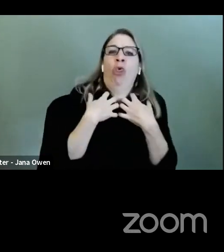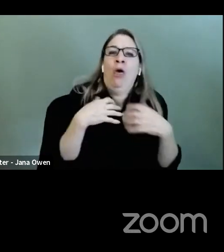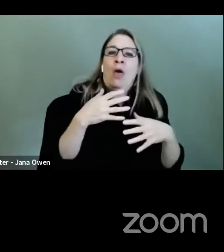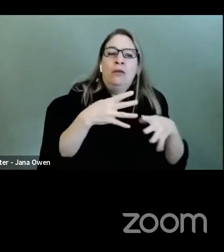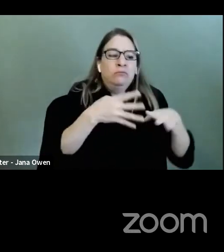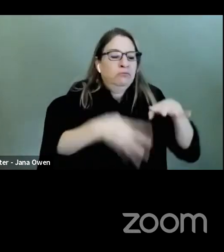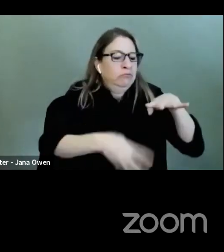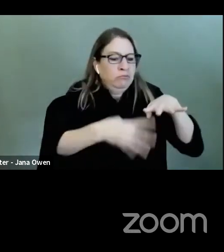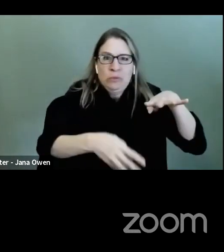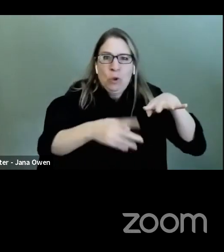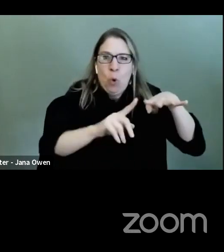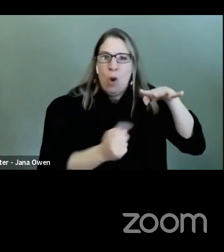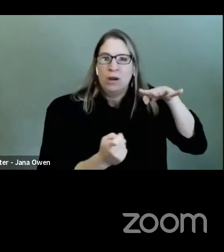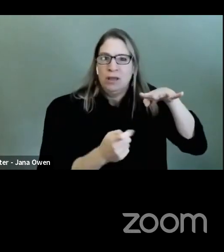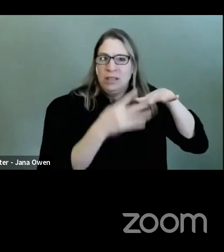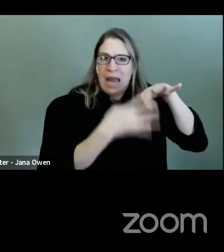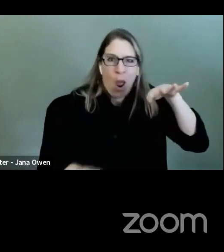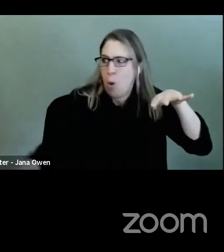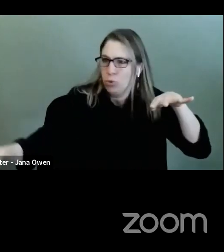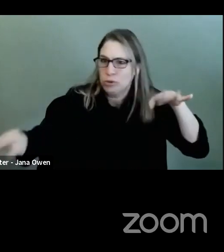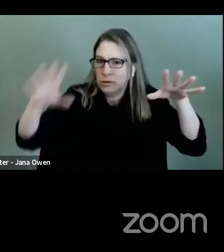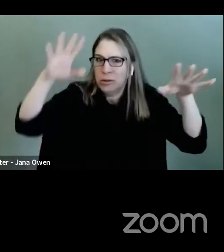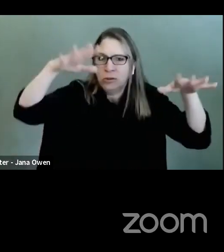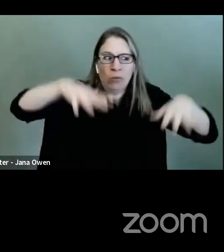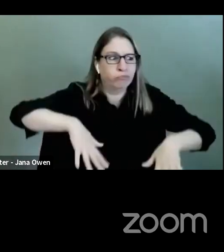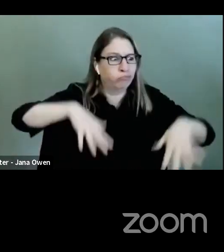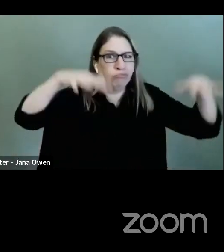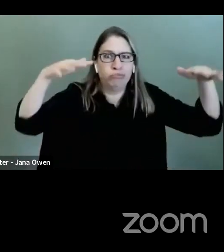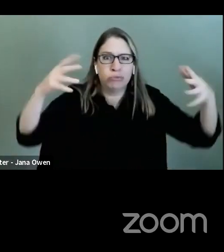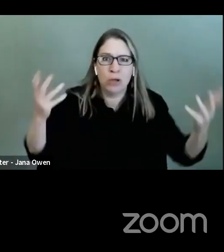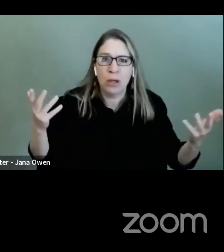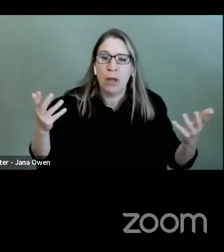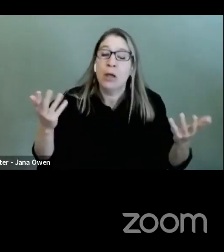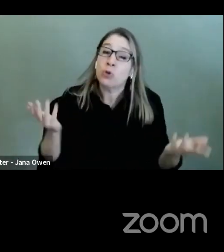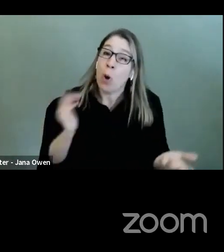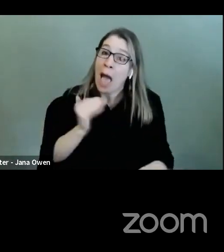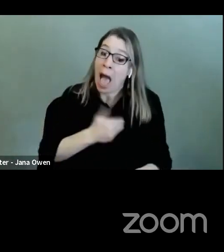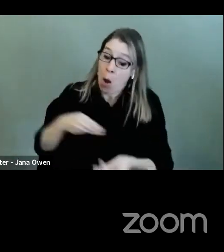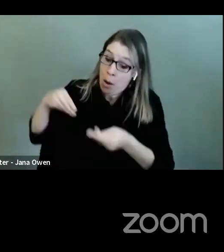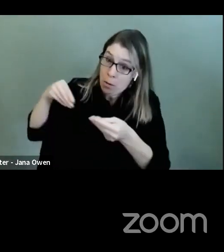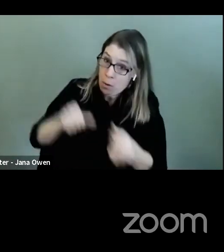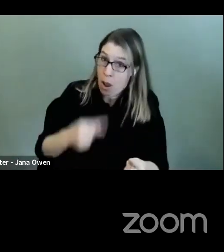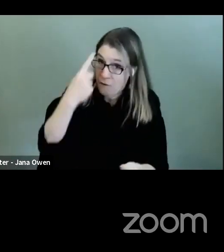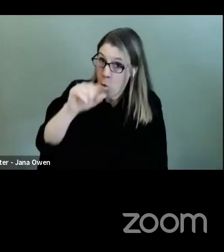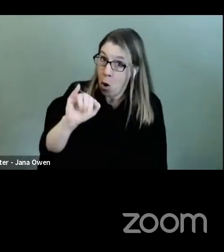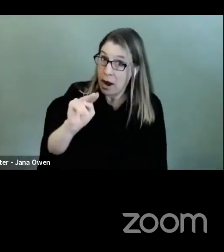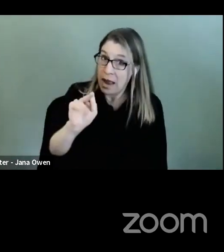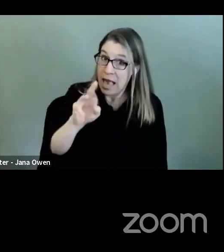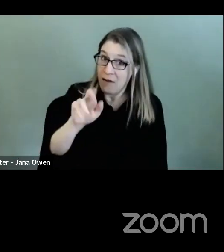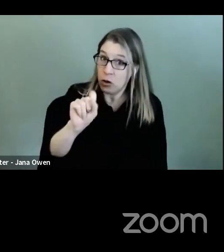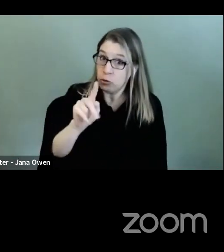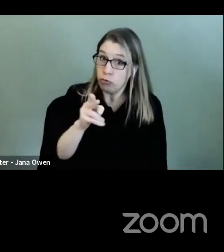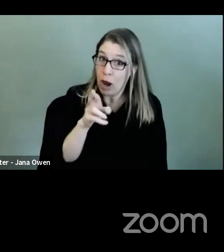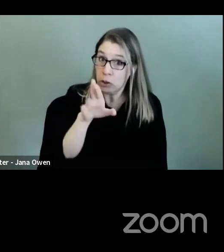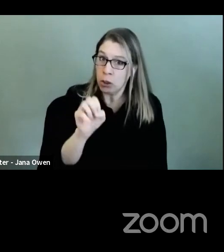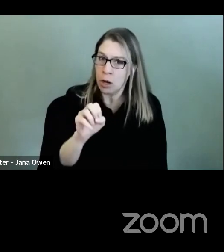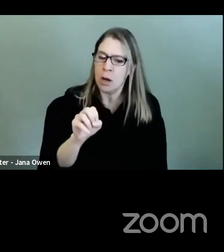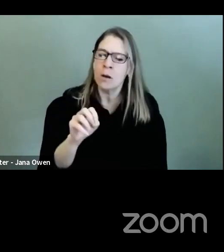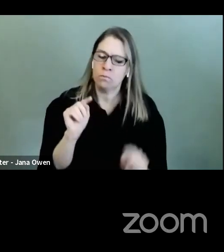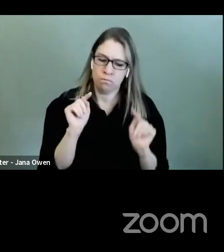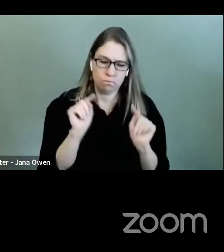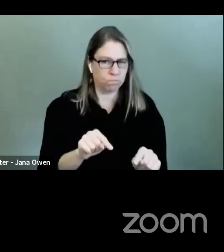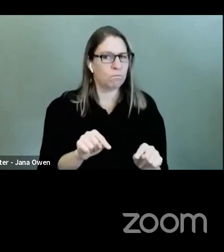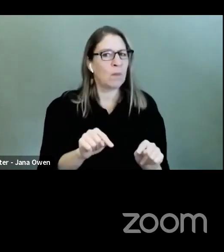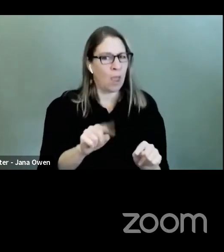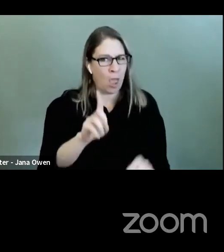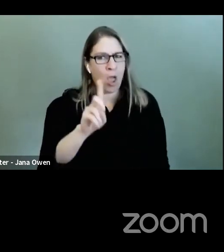catastrophic flooding that we saw. And so in terms of infrastructure investment, we really want to see that the Build Back Better